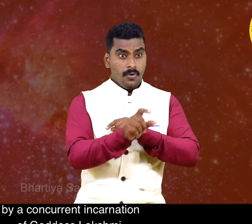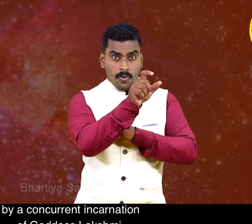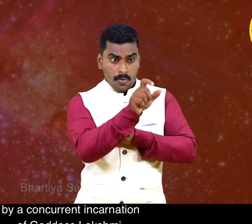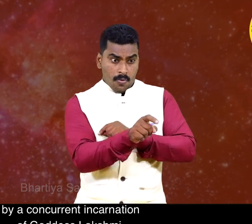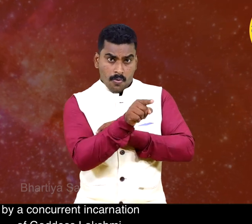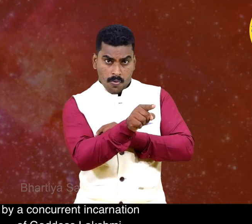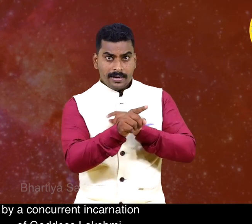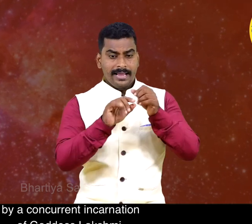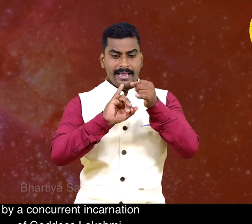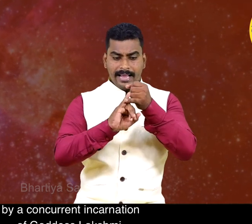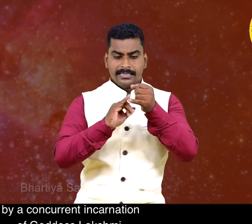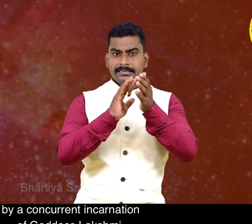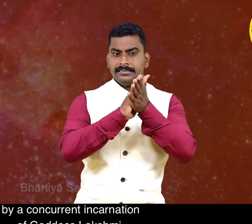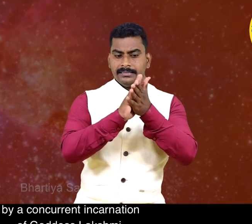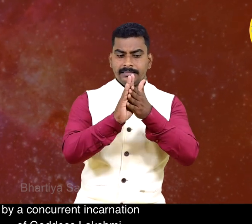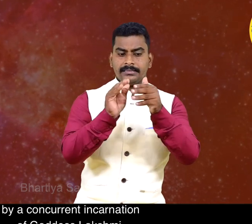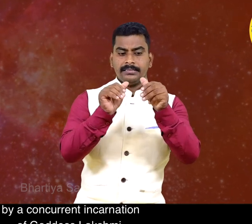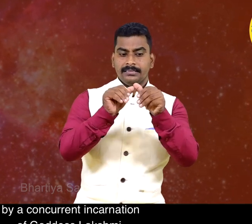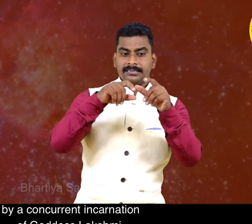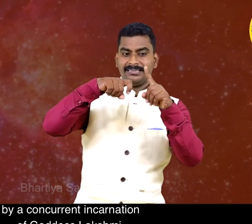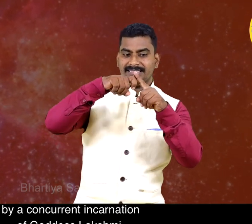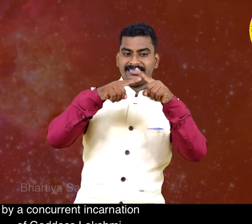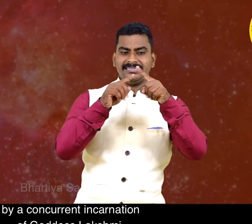concurrent incarnation of Goddess Lakshmi.